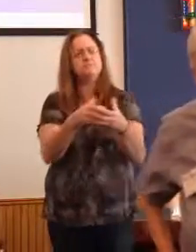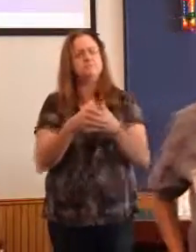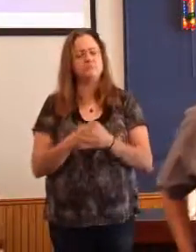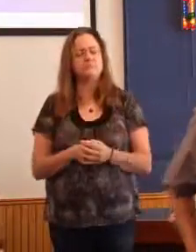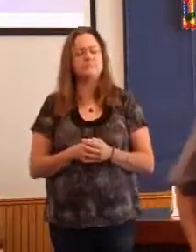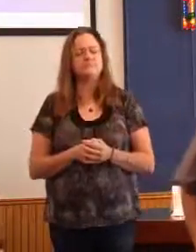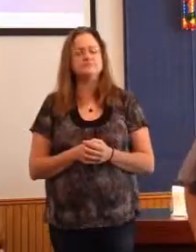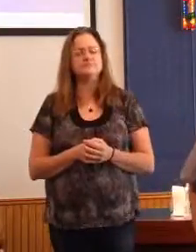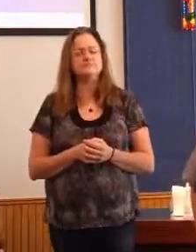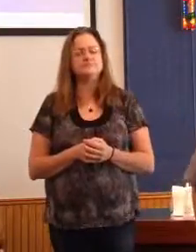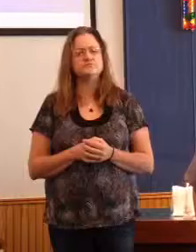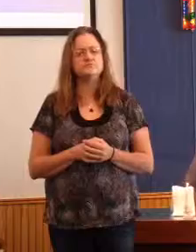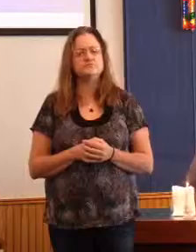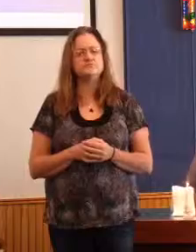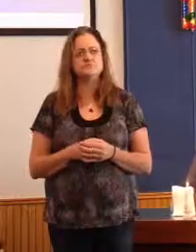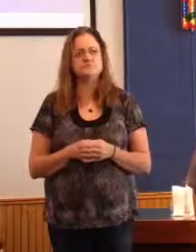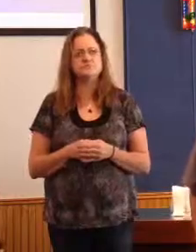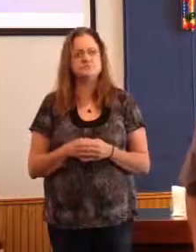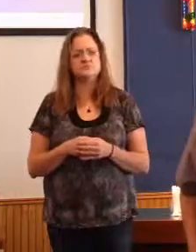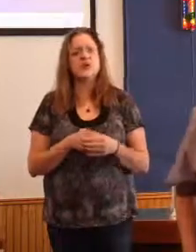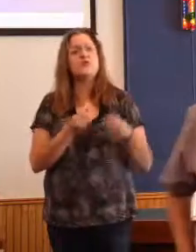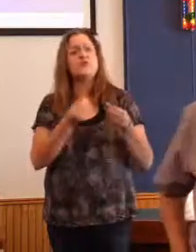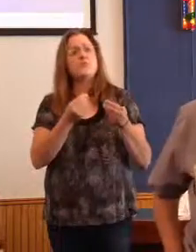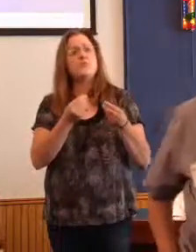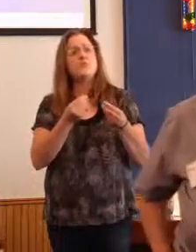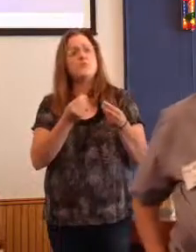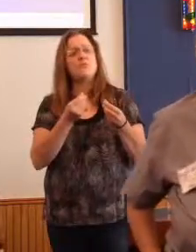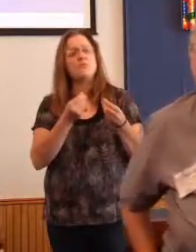And when the Promised Land was in sight,